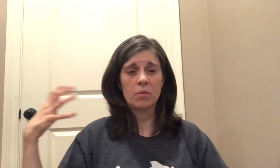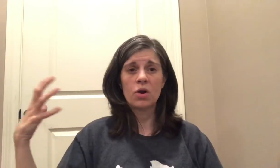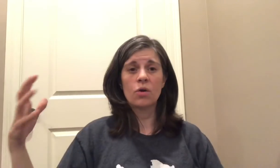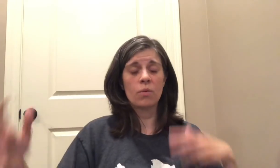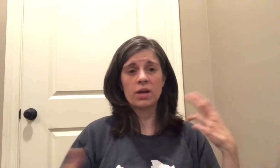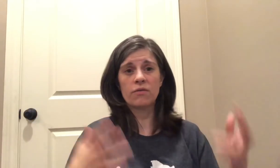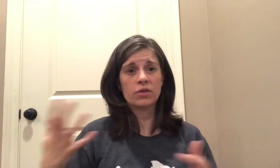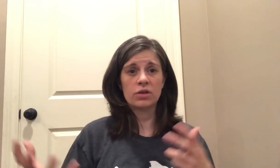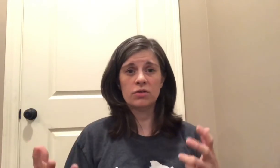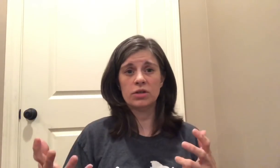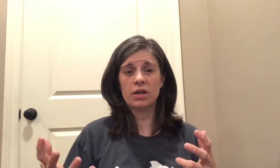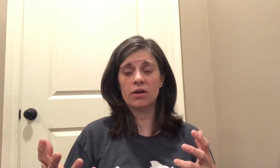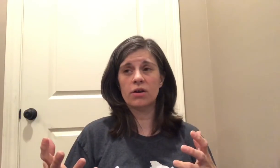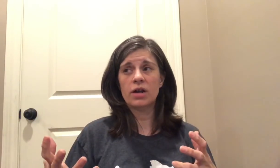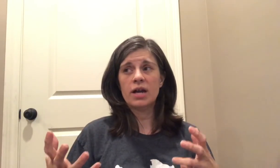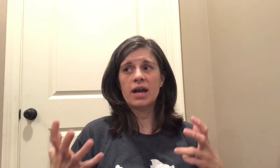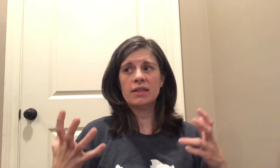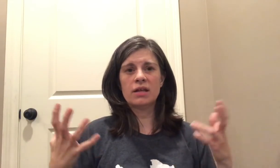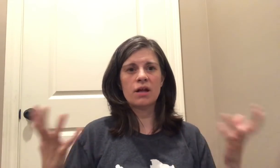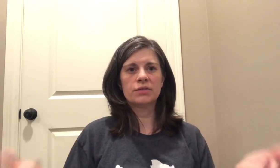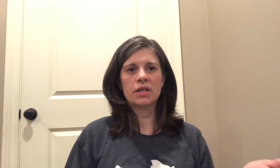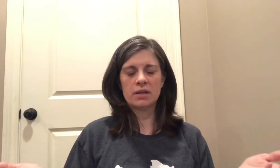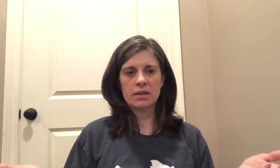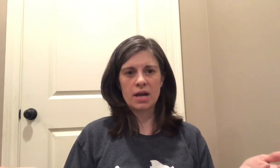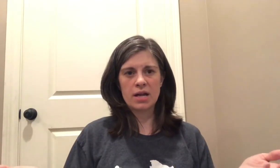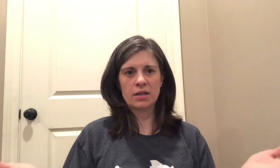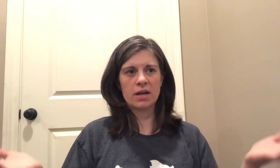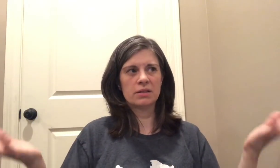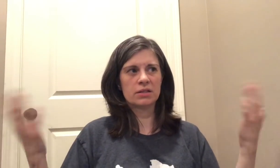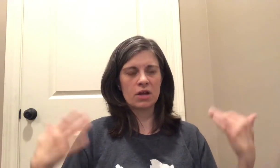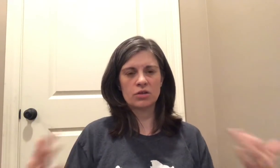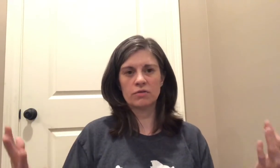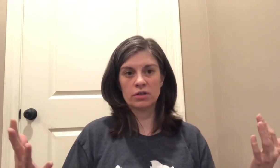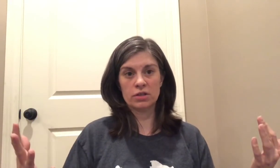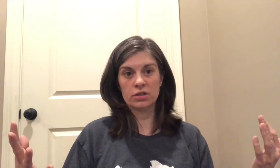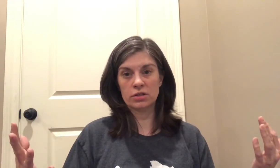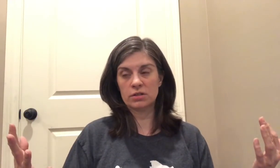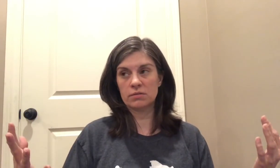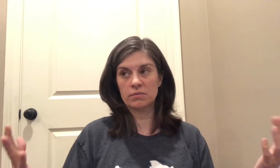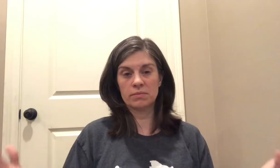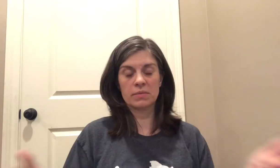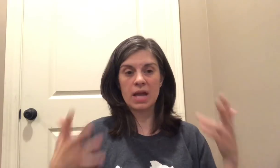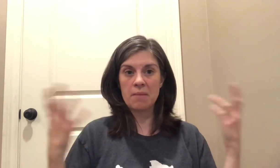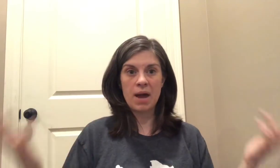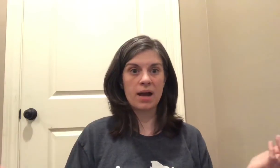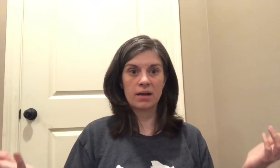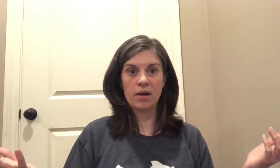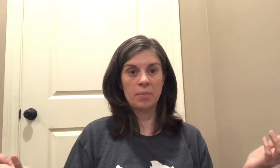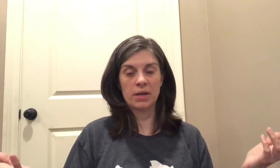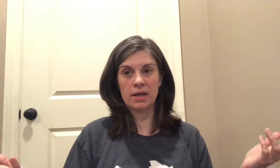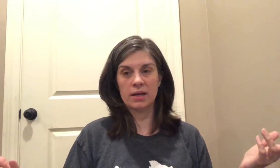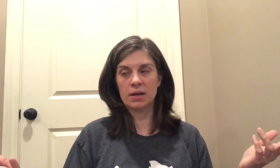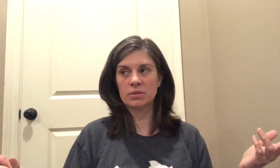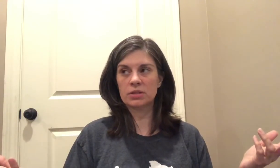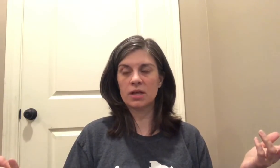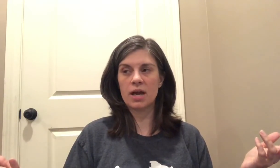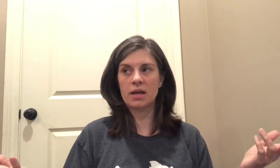ready for the new year and then all of a sudden I this controversy just came back up again and I'm just like